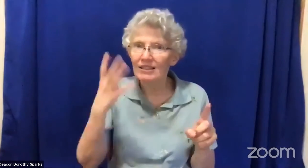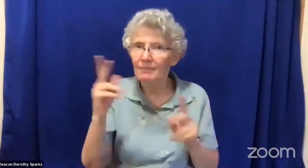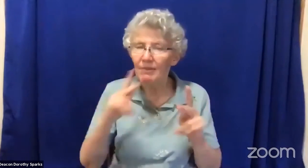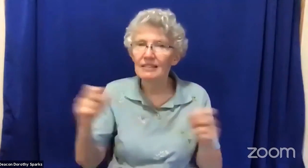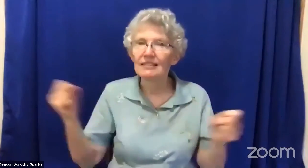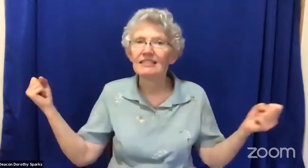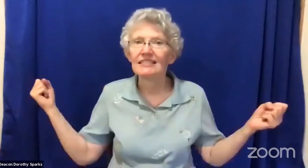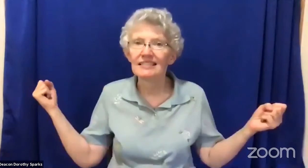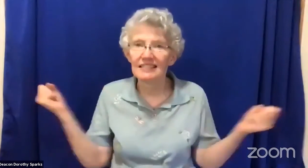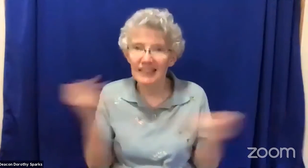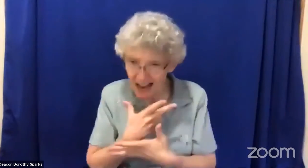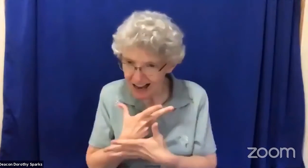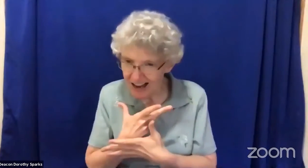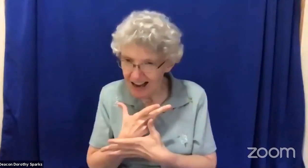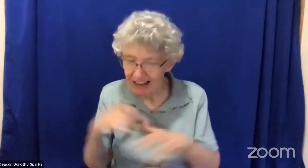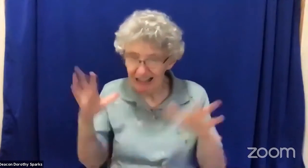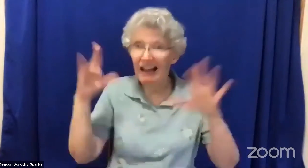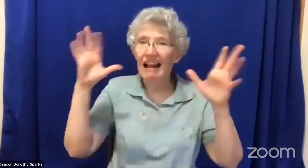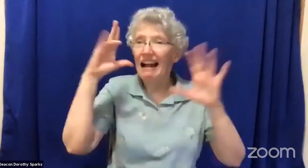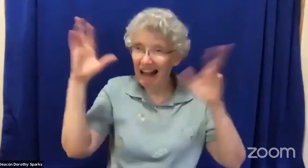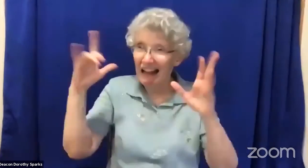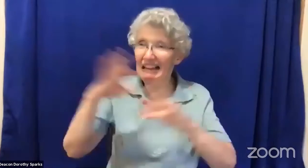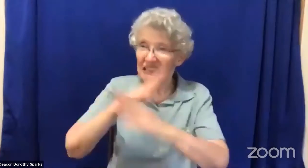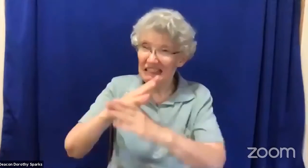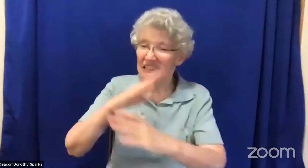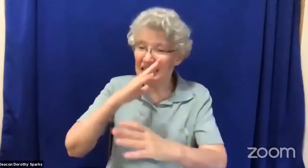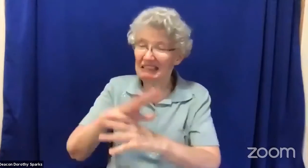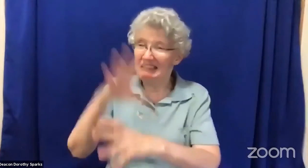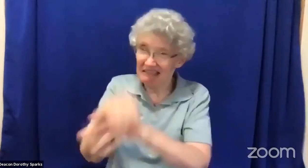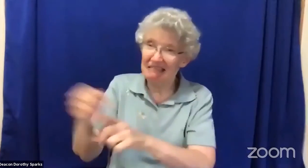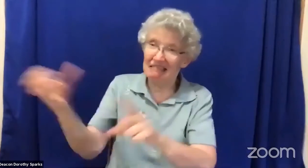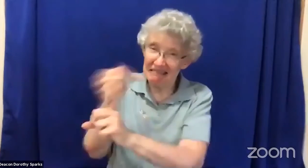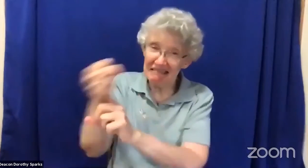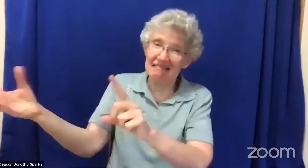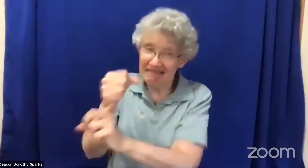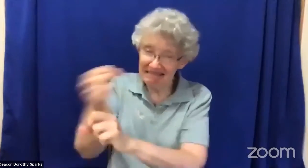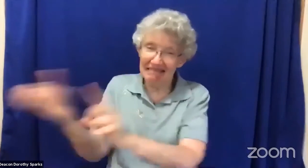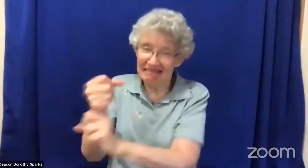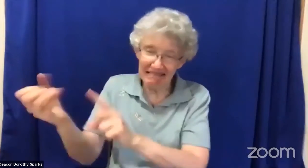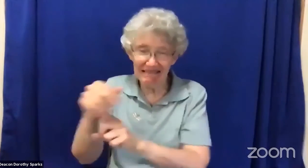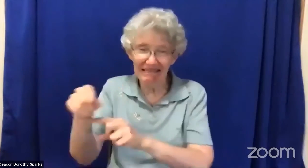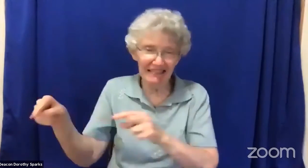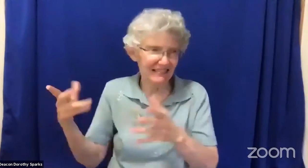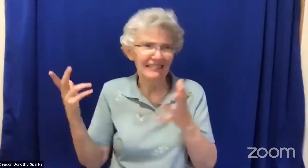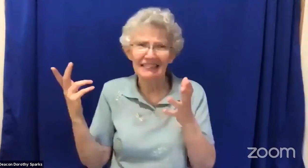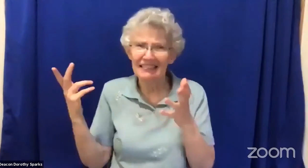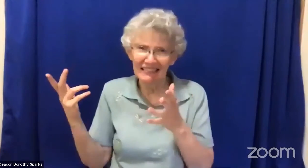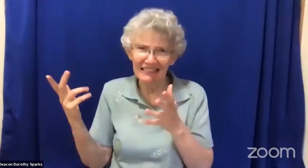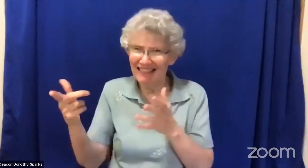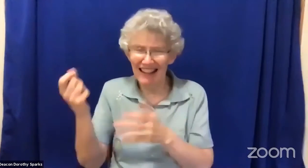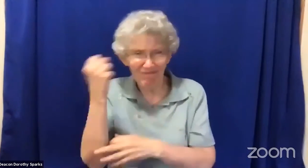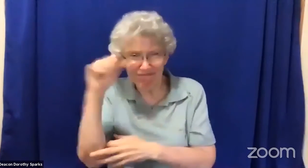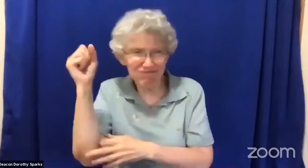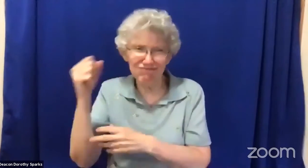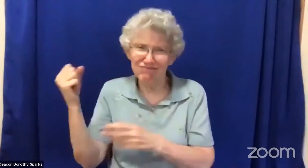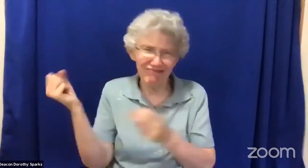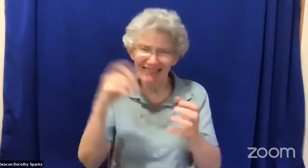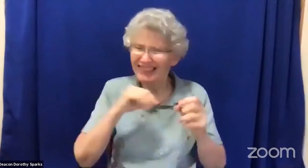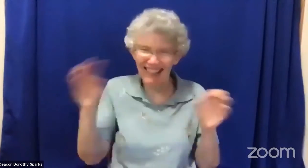And in spite of it being peaceful, this march of black community members frightened the white community